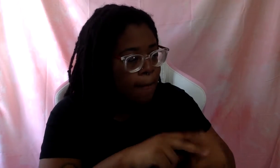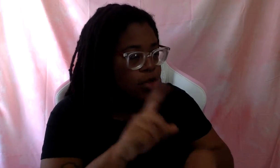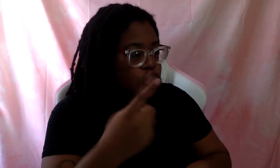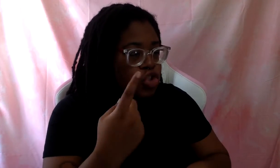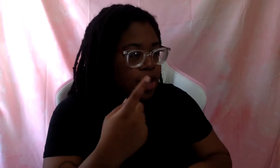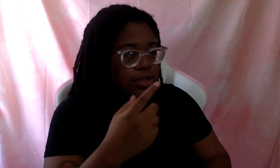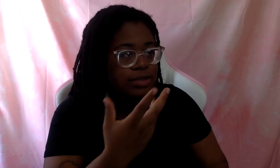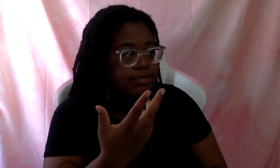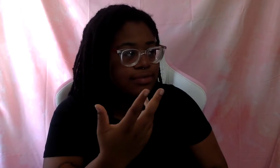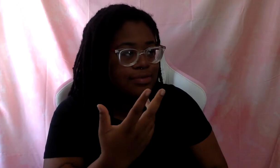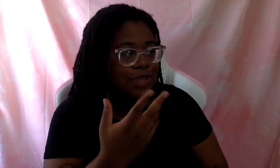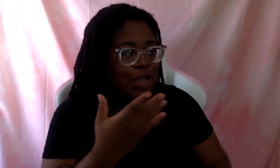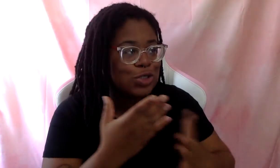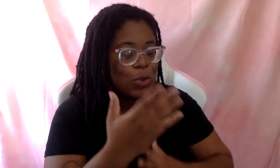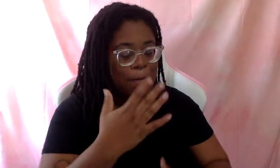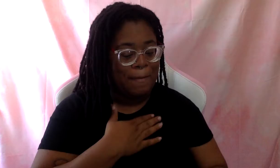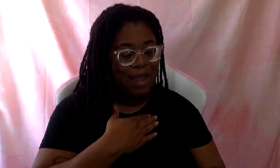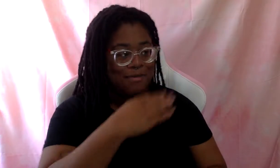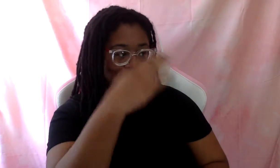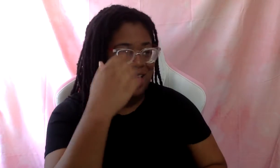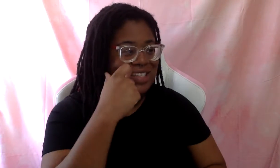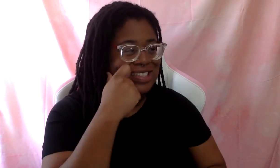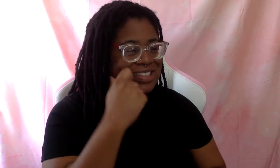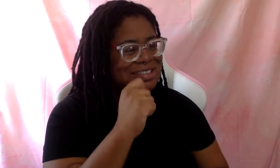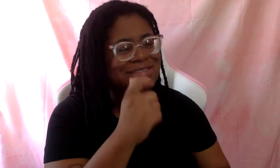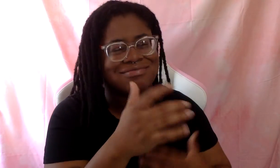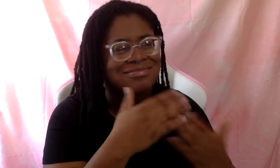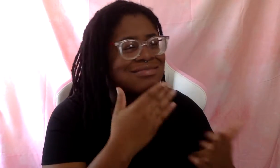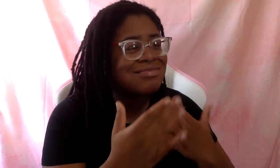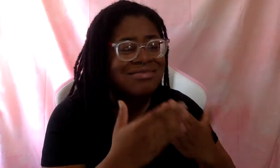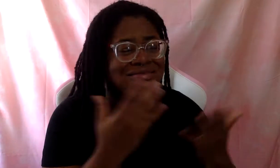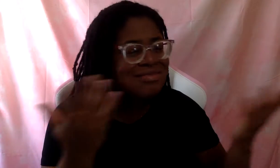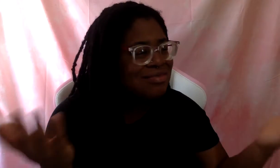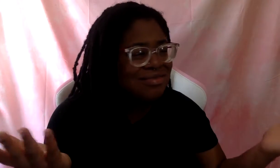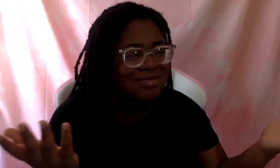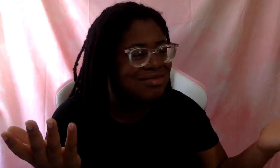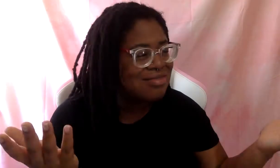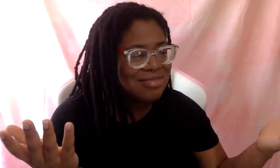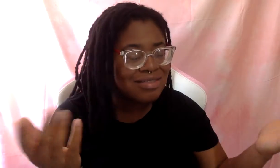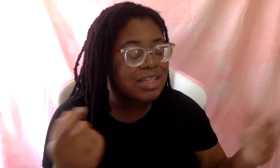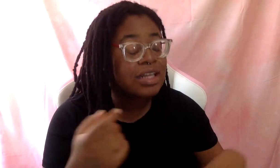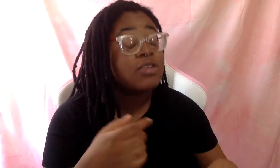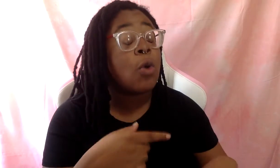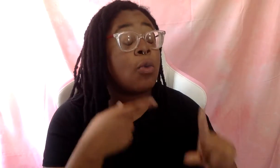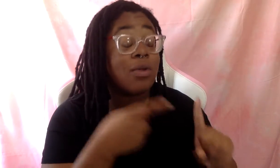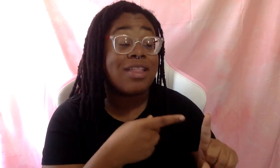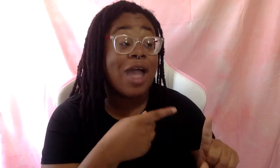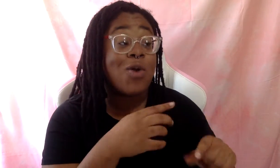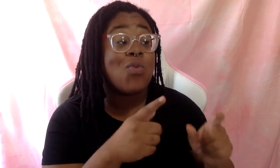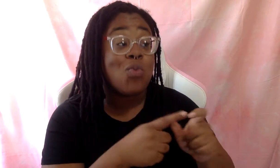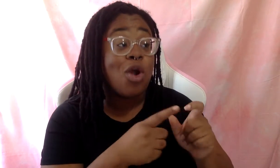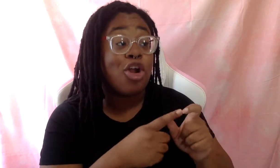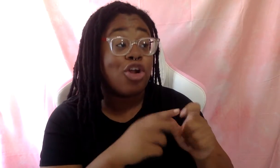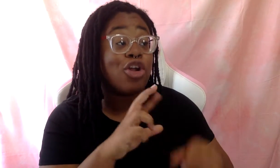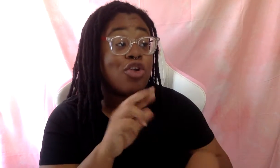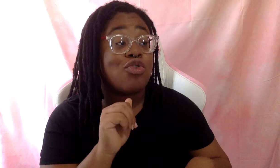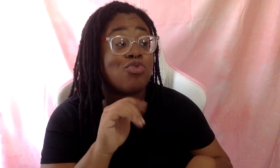Melanation, it doesn't make no difference. But the word radical is what people use to describe a